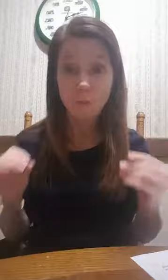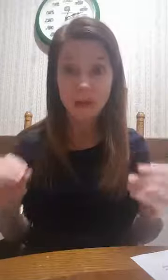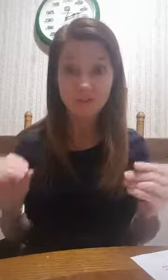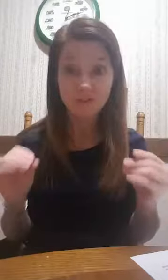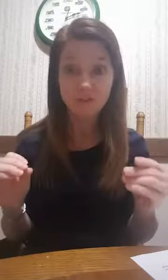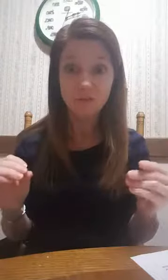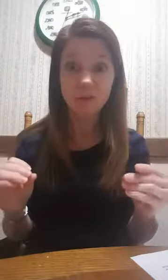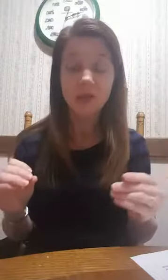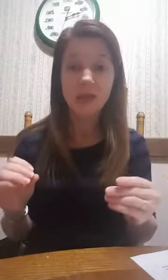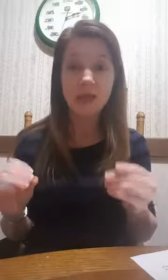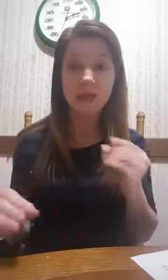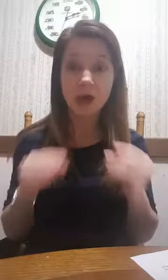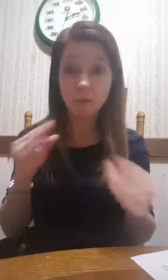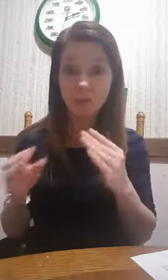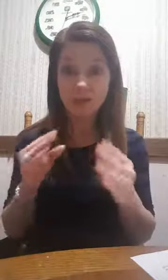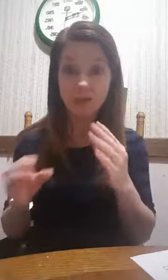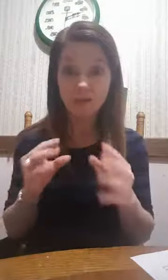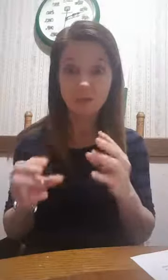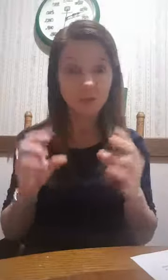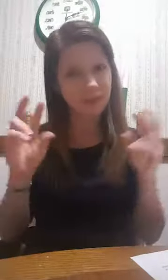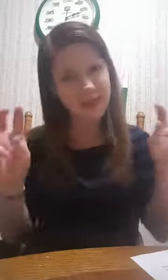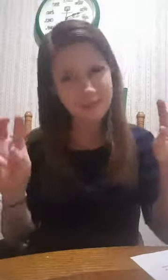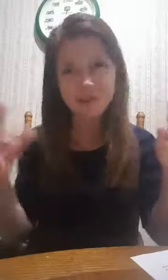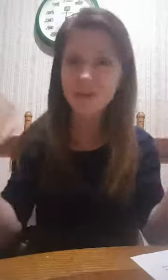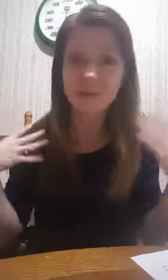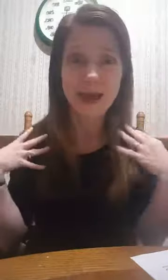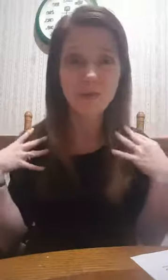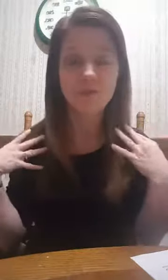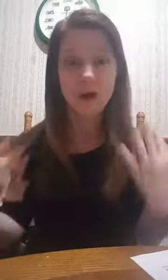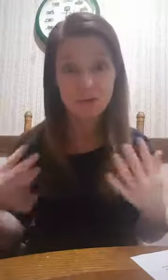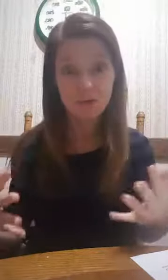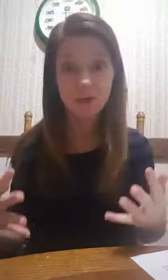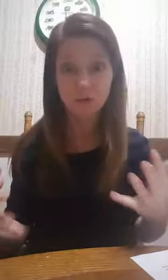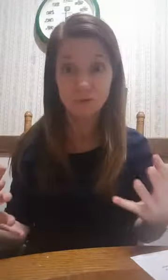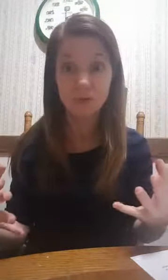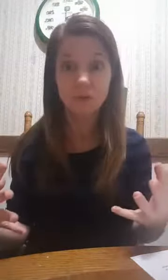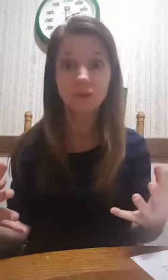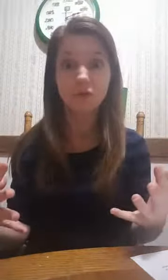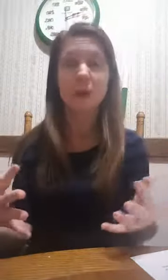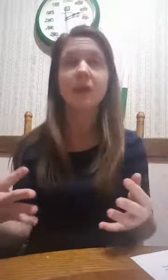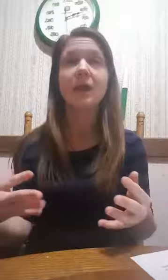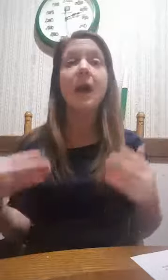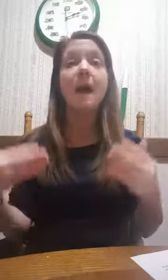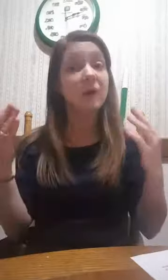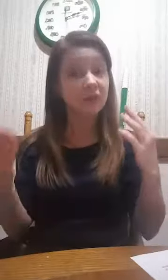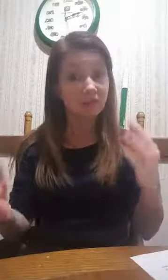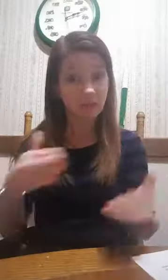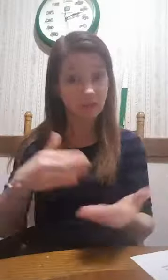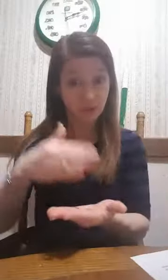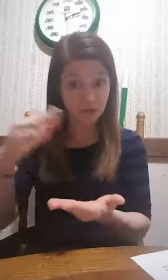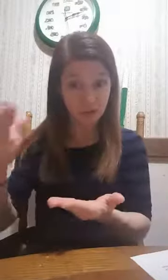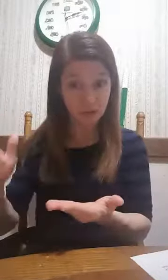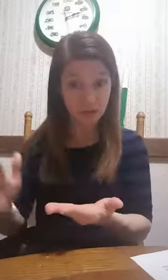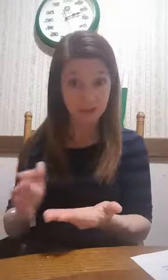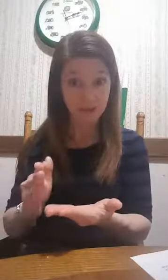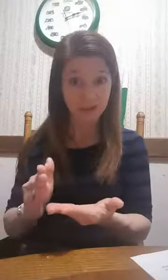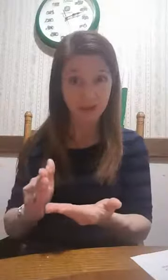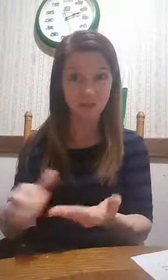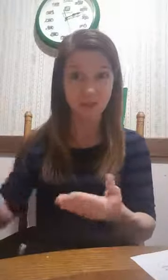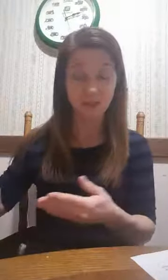much difference in not wanting to hit the snooze as much because I don't know if I'll ever be cured from hitting the snooze button. But since I started doing it in 90-minute cycles. And